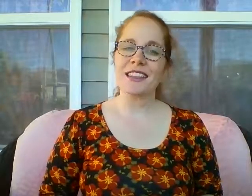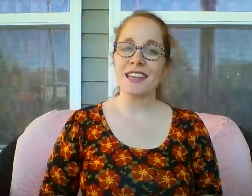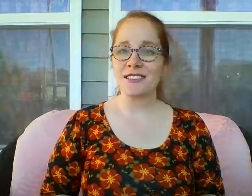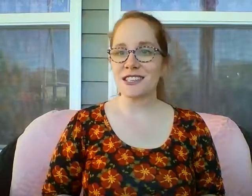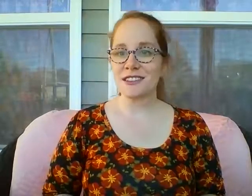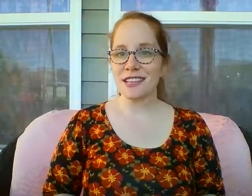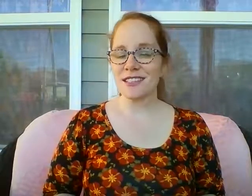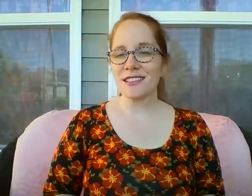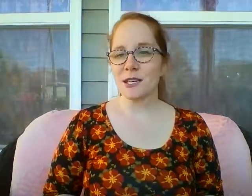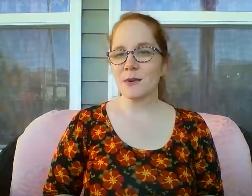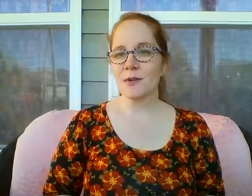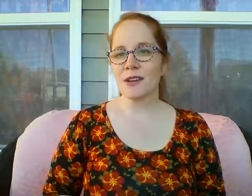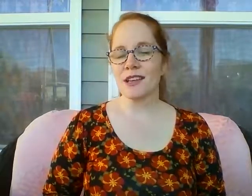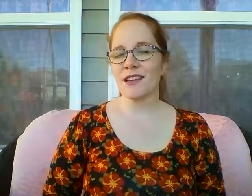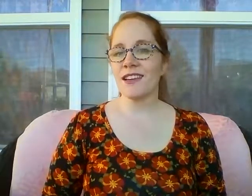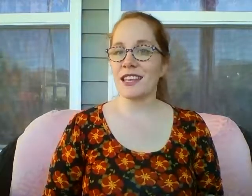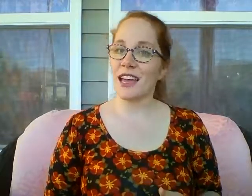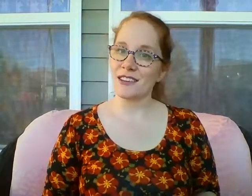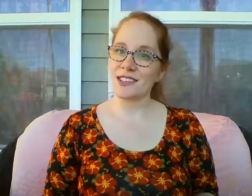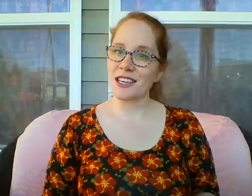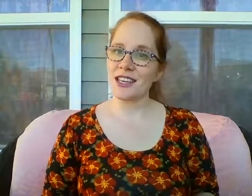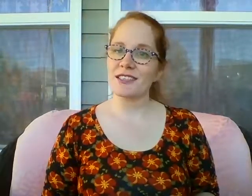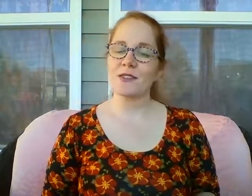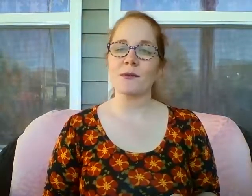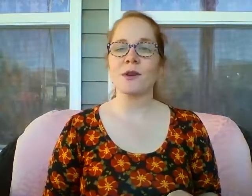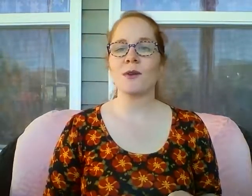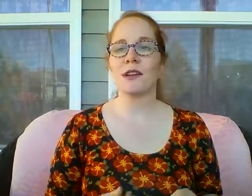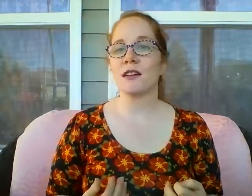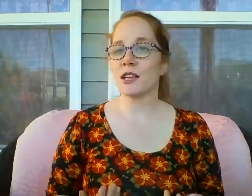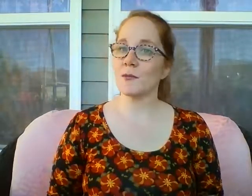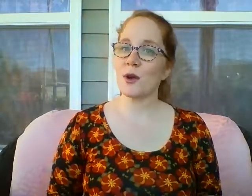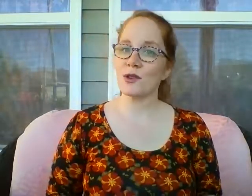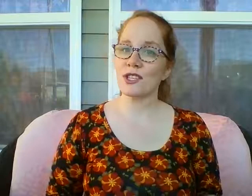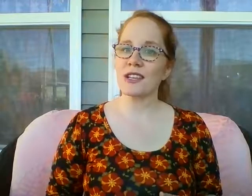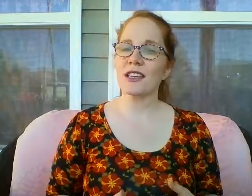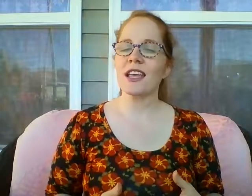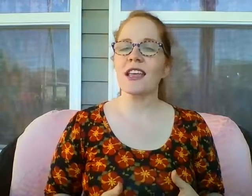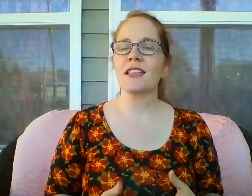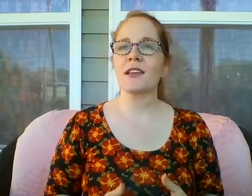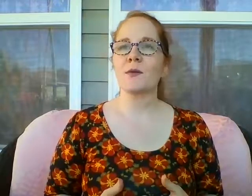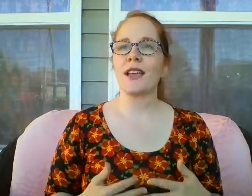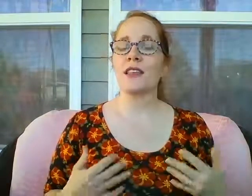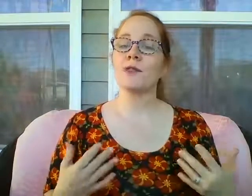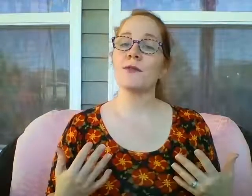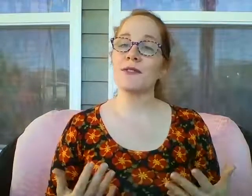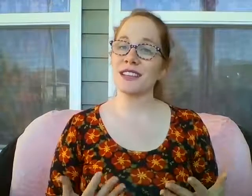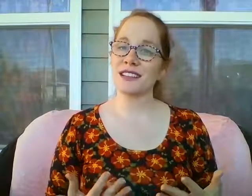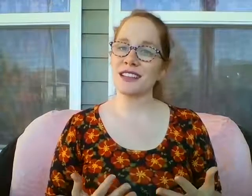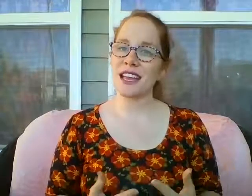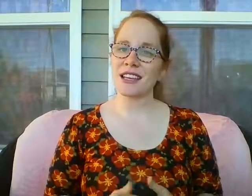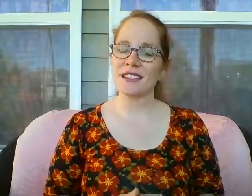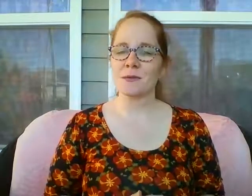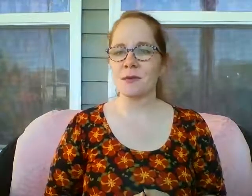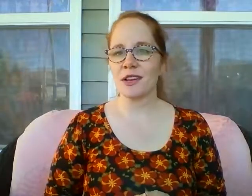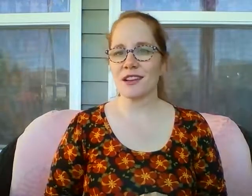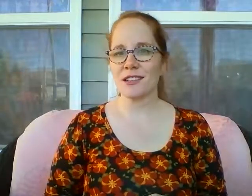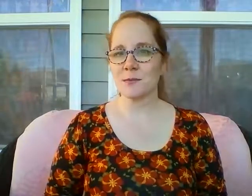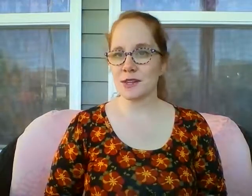the energy release is going to be working on the energy. It's going to be working on the emotion, the way that you feel. And it's going to be working on the spiritual